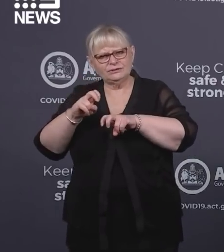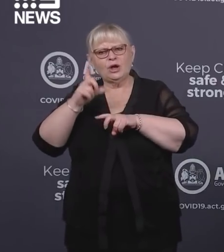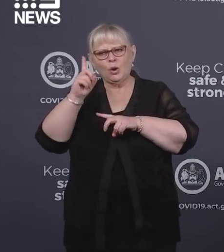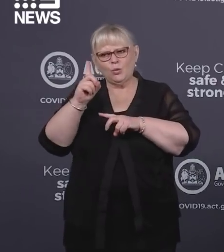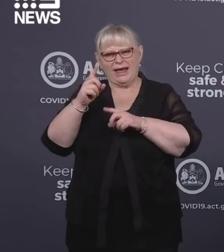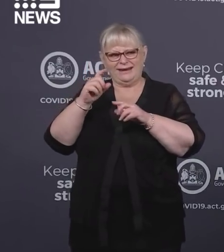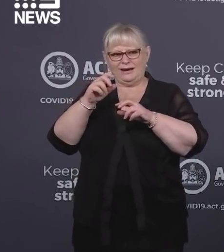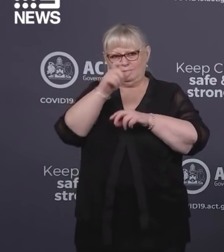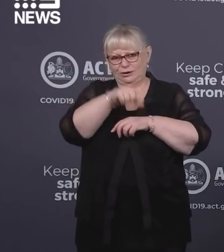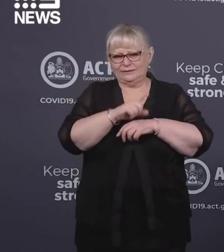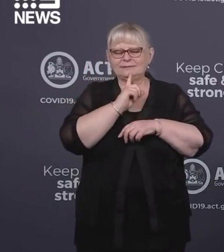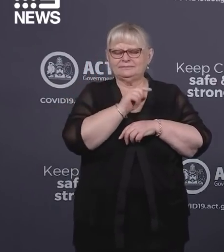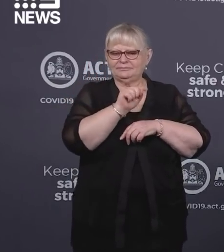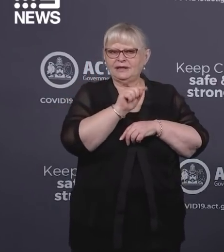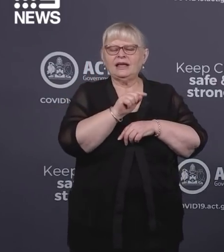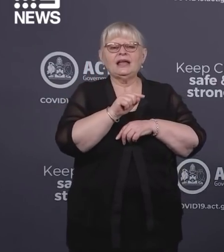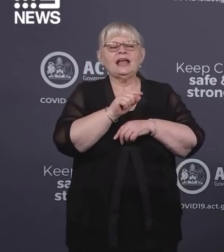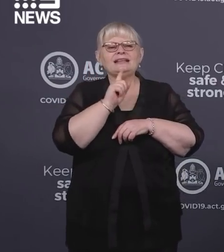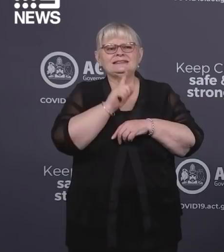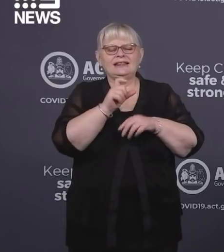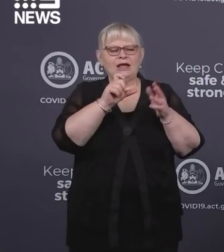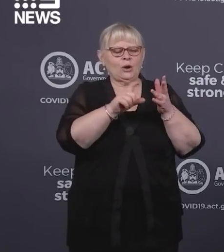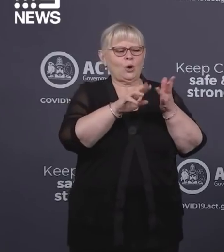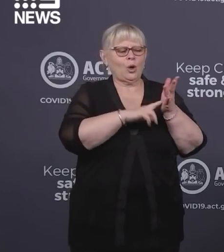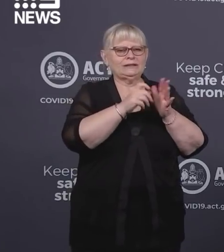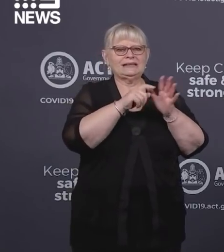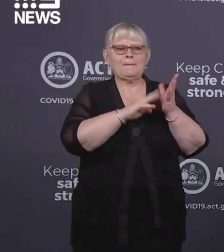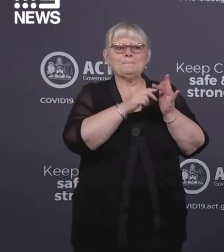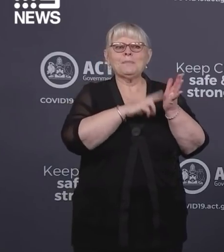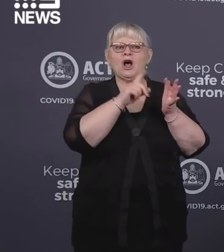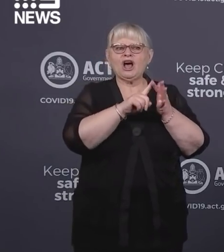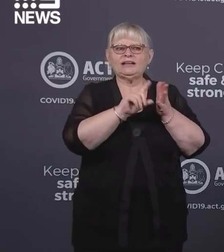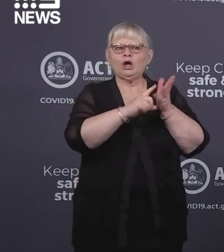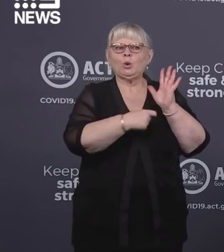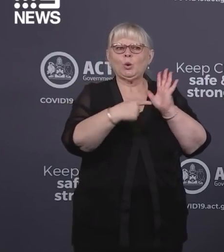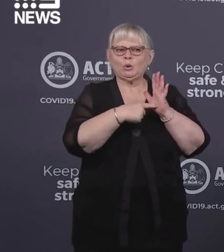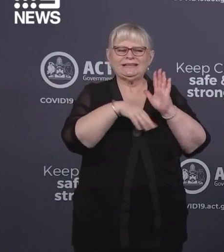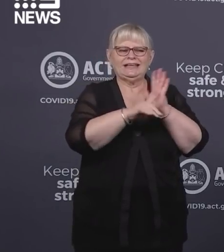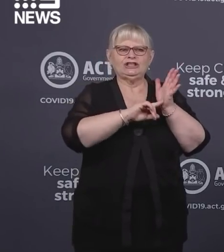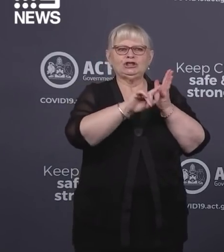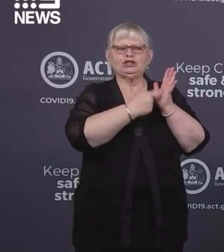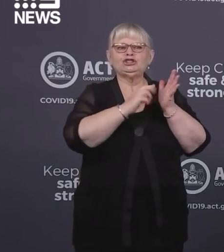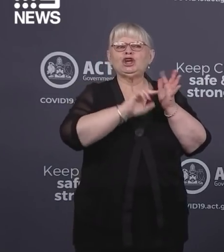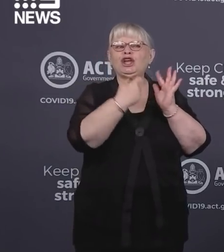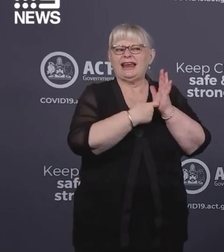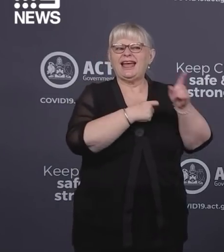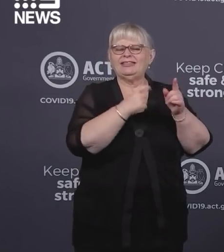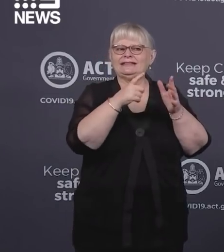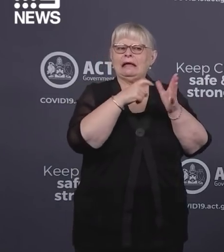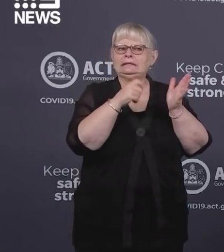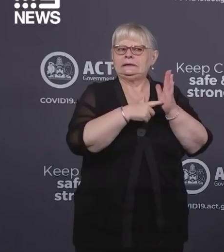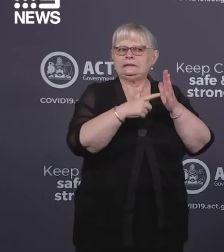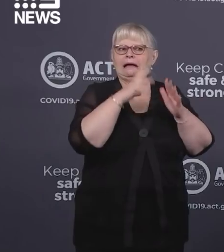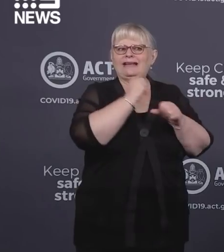current active cases has identified that the Condamine Court in Turner, which is a housing ACT managed complex, is